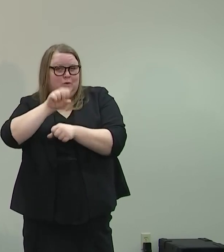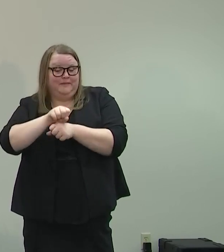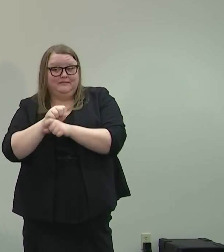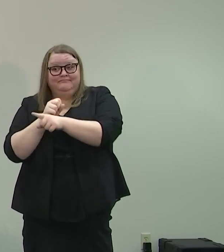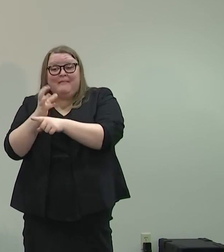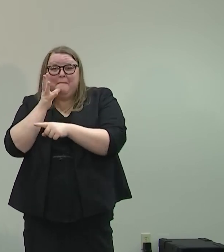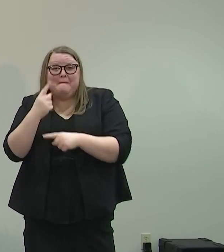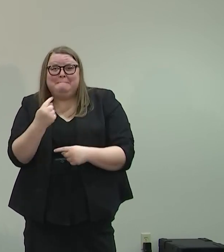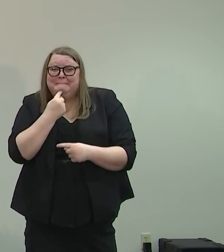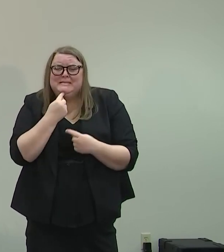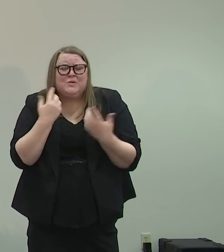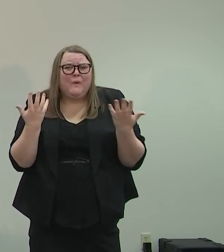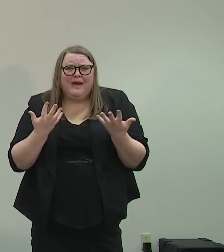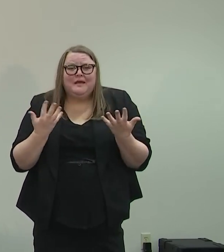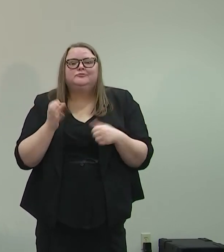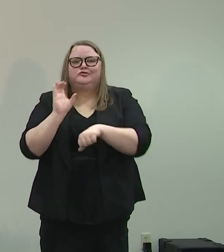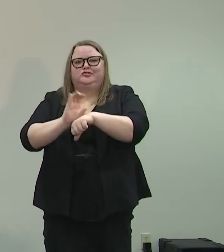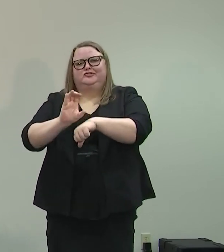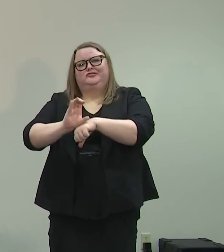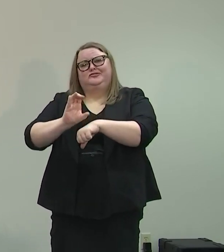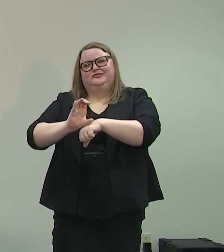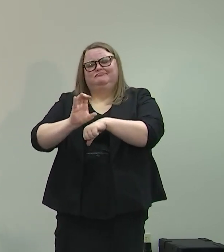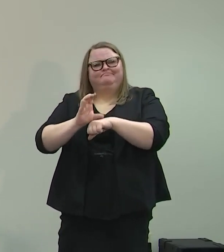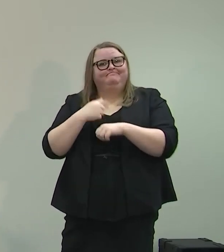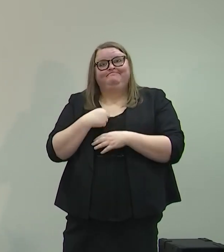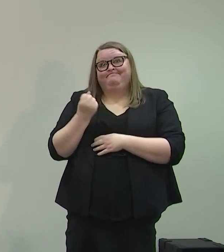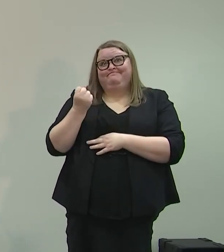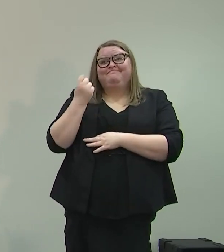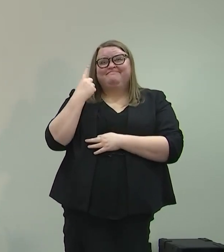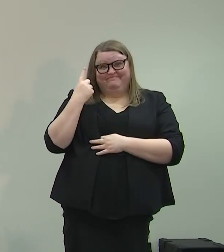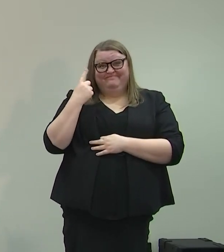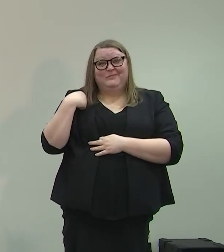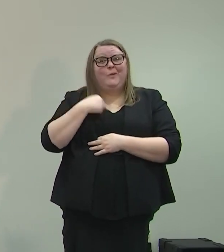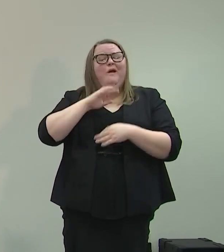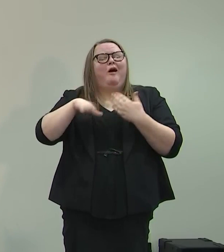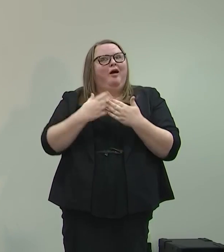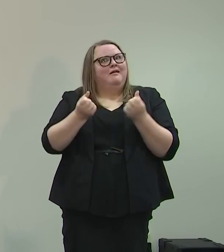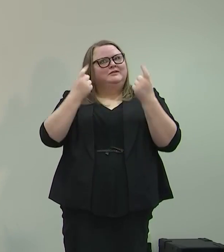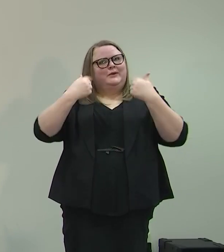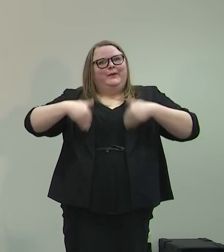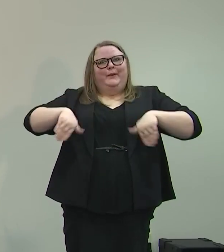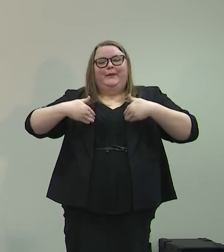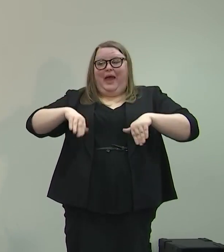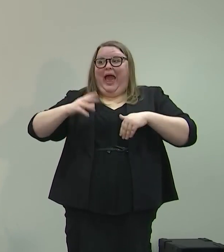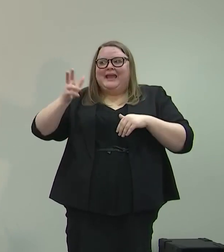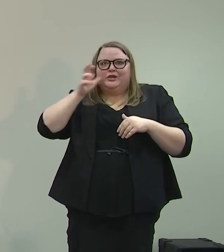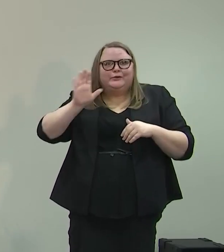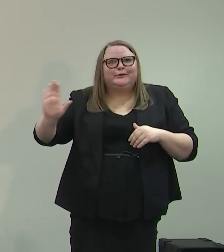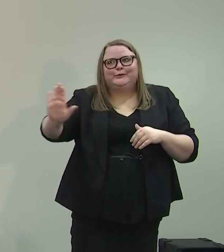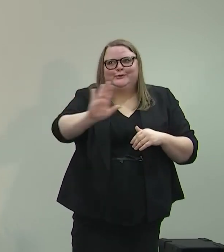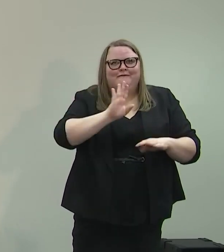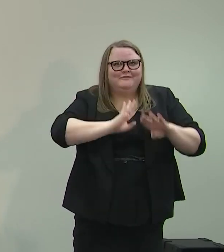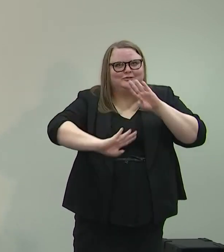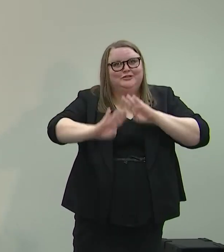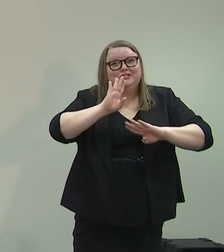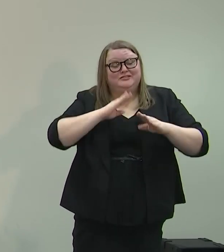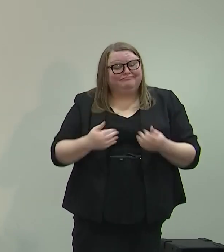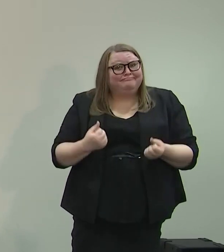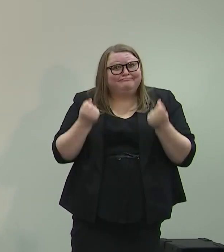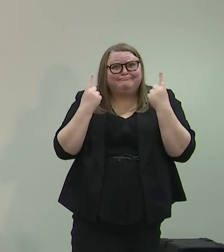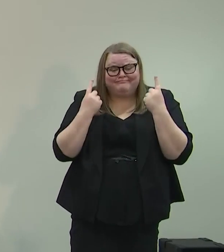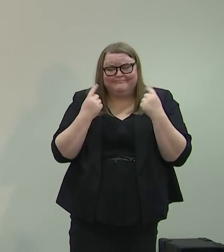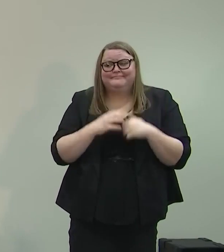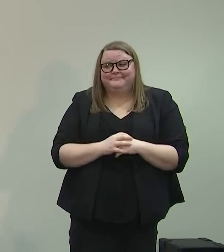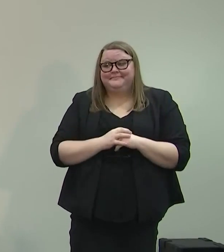church, and I totally understand that. We all understand that. I hear this frustration from my fellow citizens.